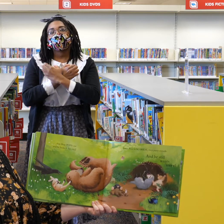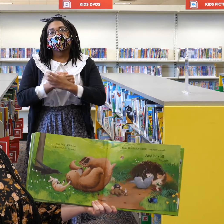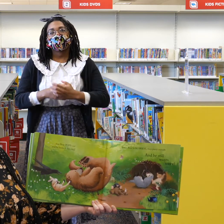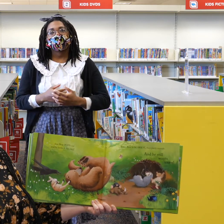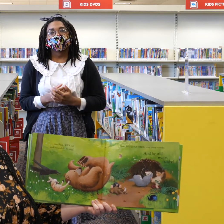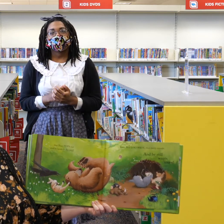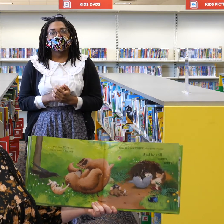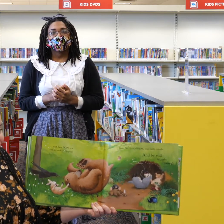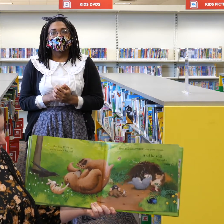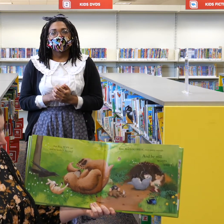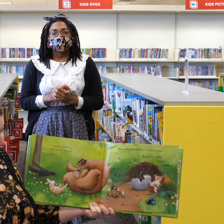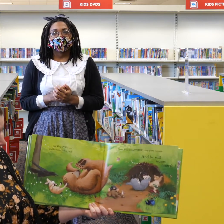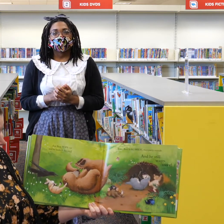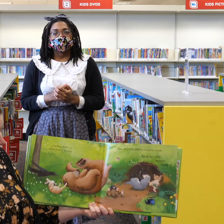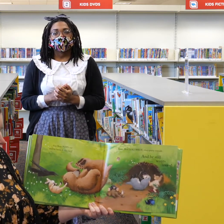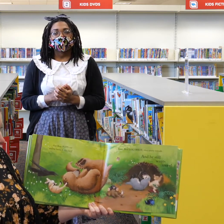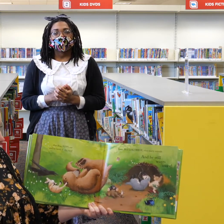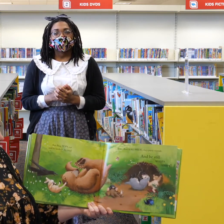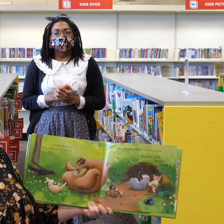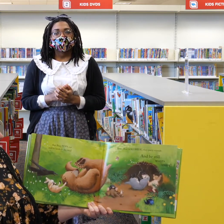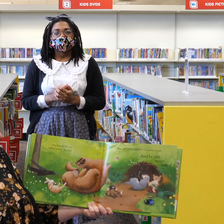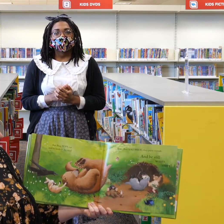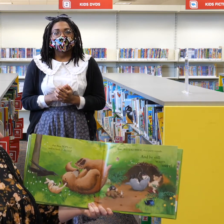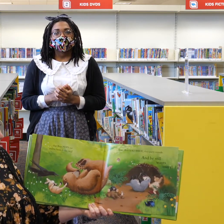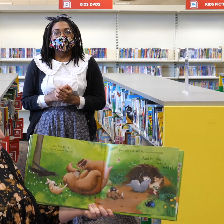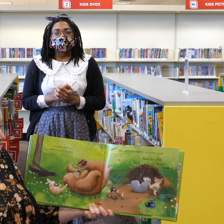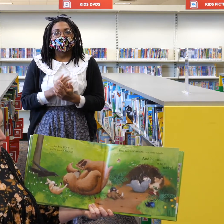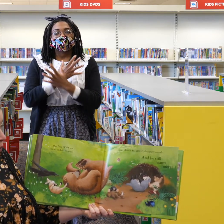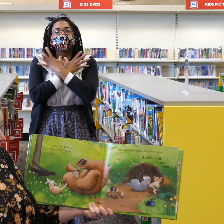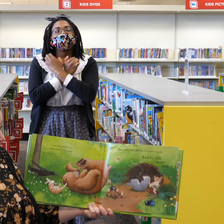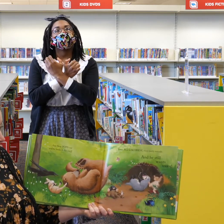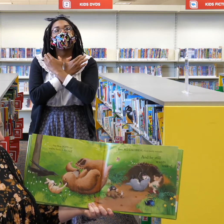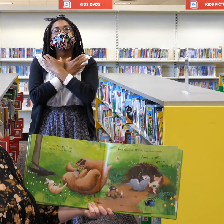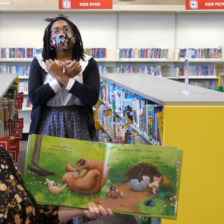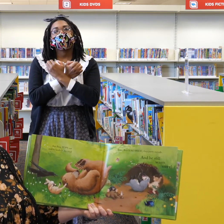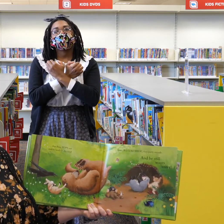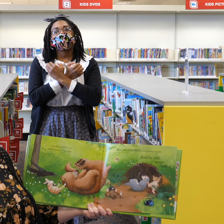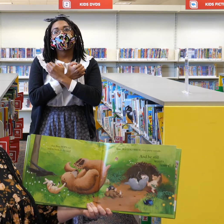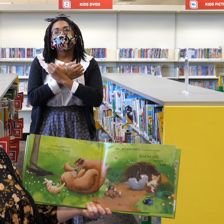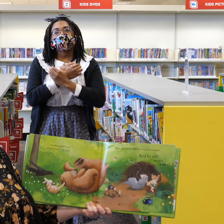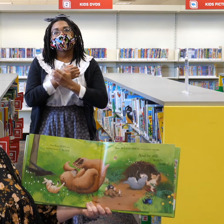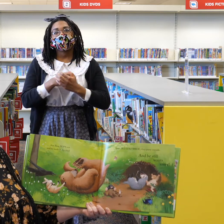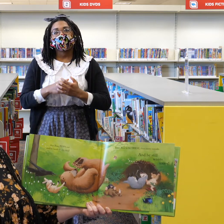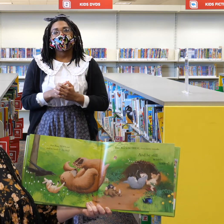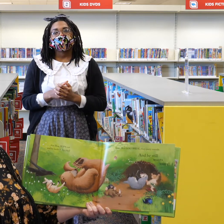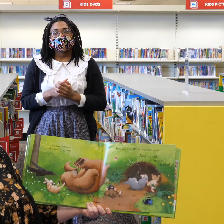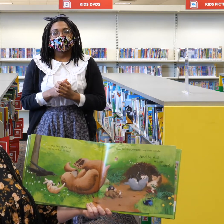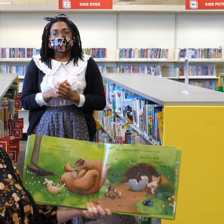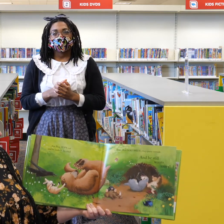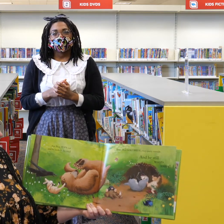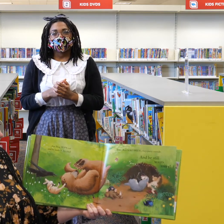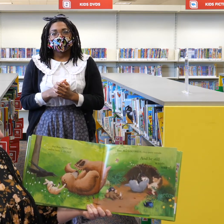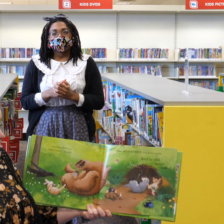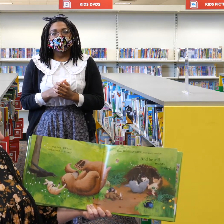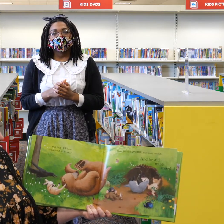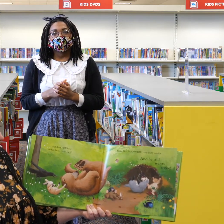lands in his yard. Since Bear is so wide they party outside. And he still